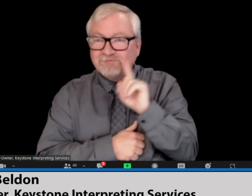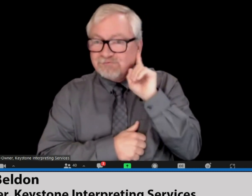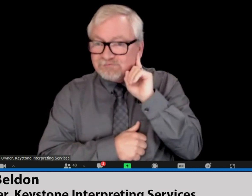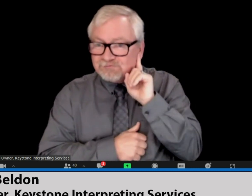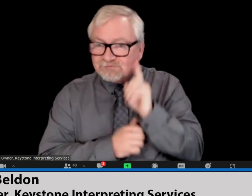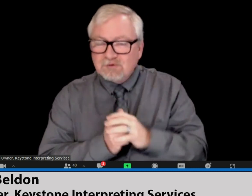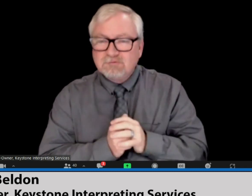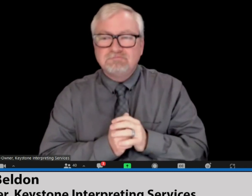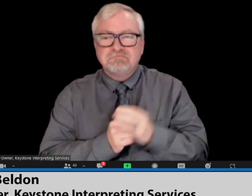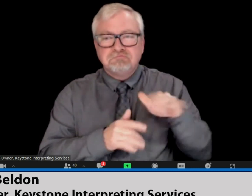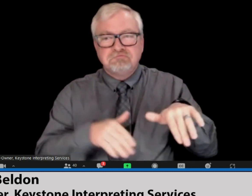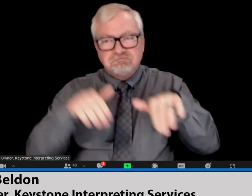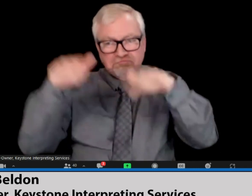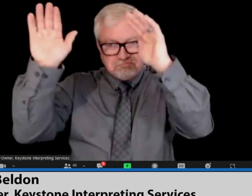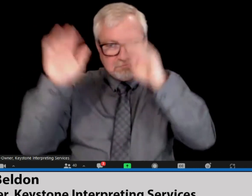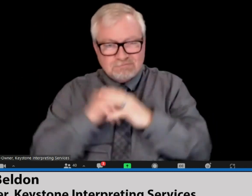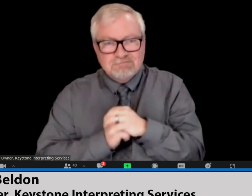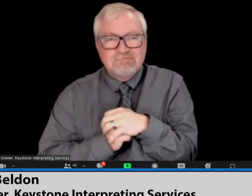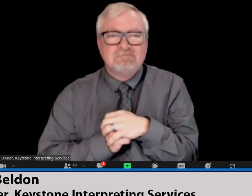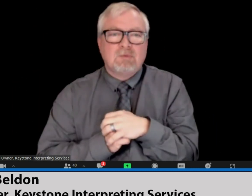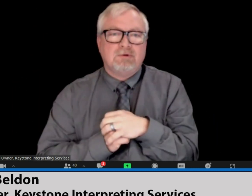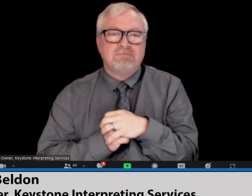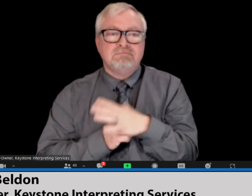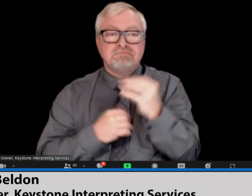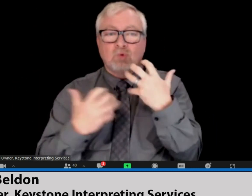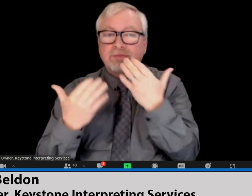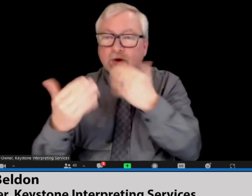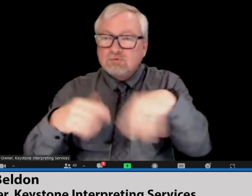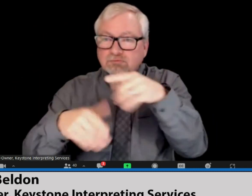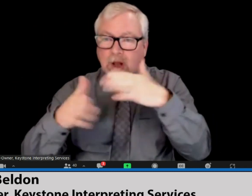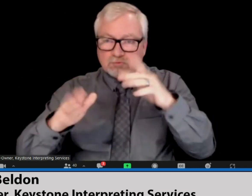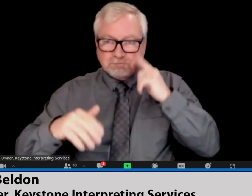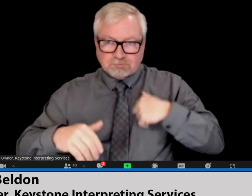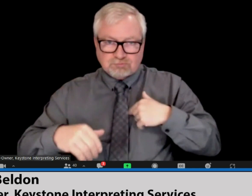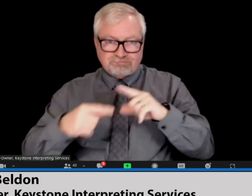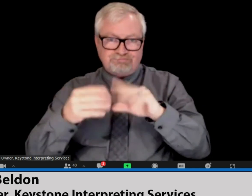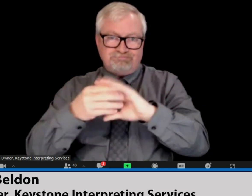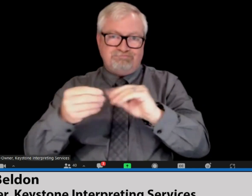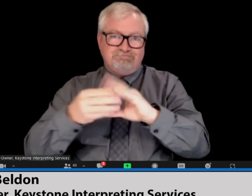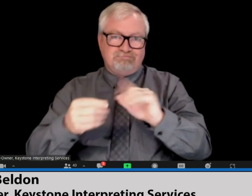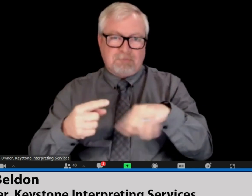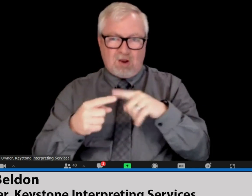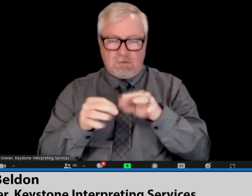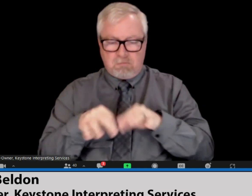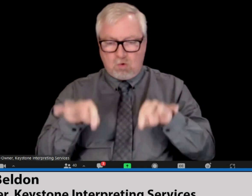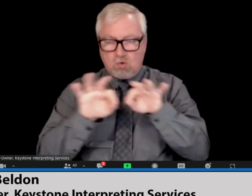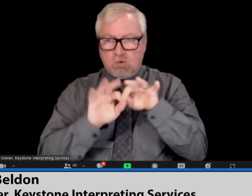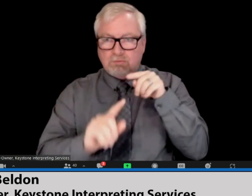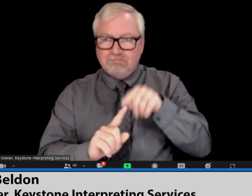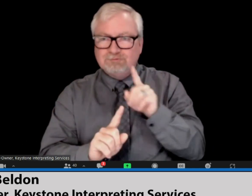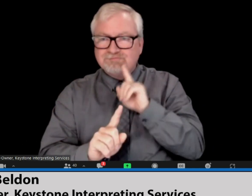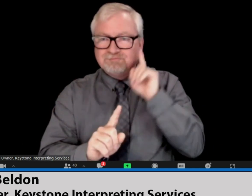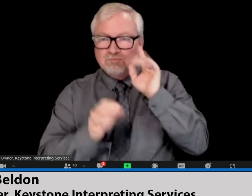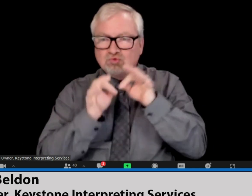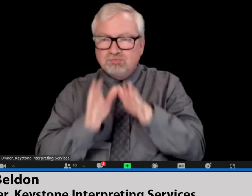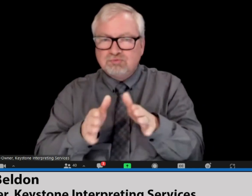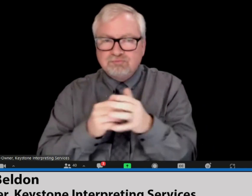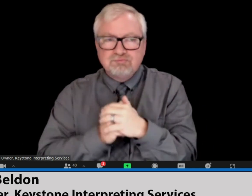children, five who are deaf and most of who are grown. But thank you for allowing me to testify